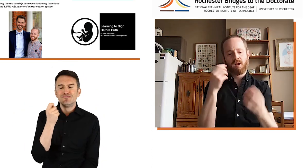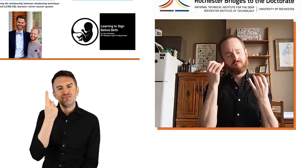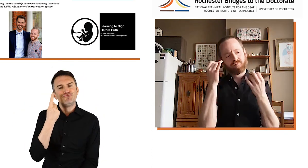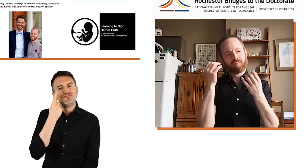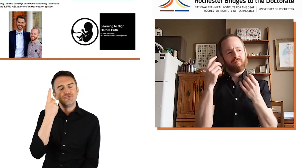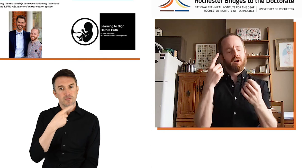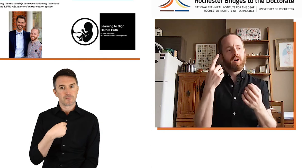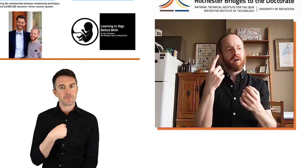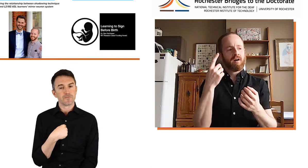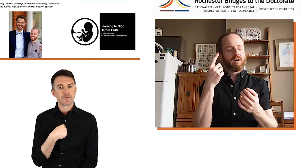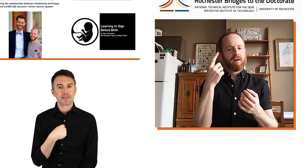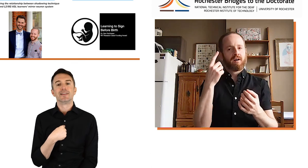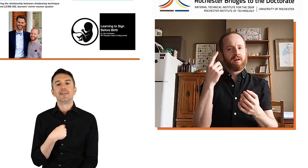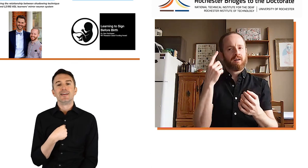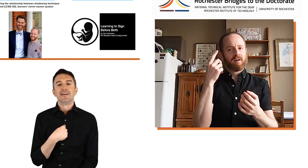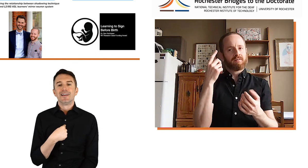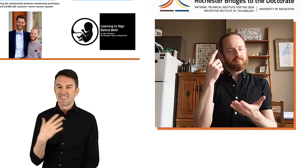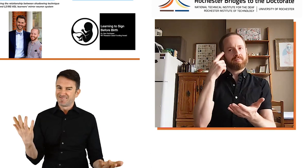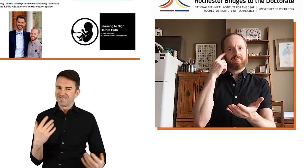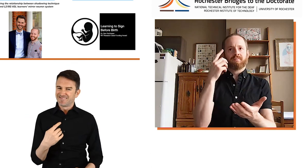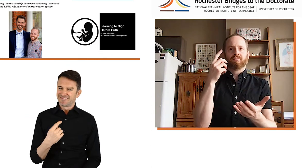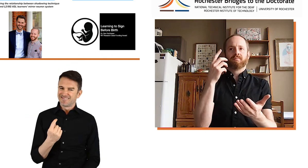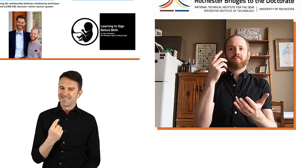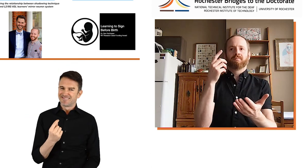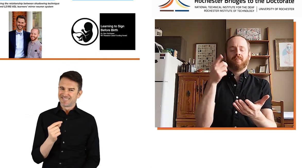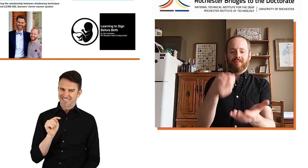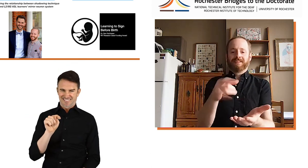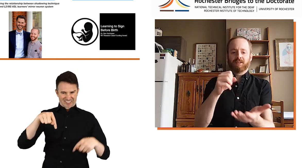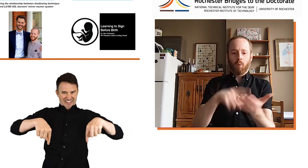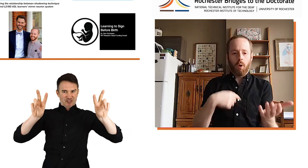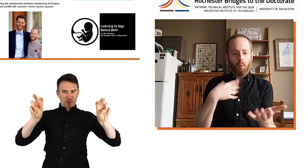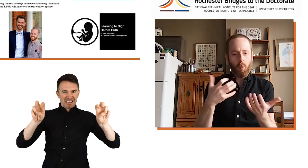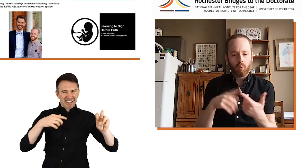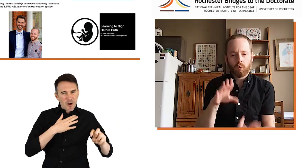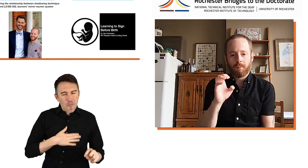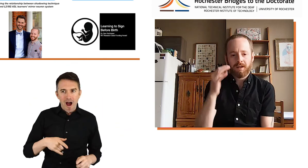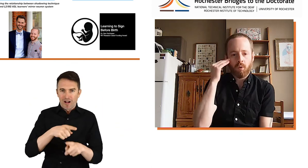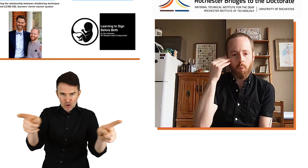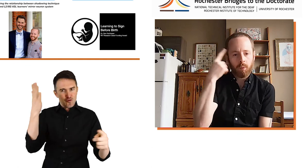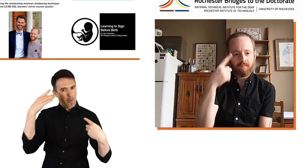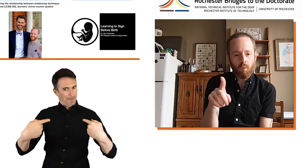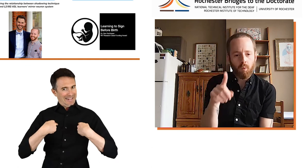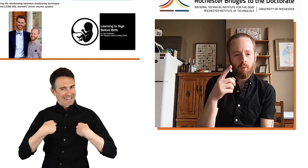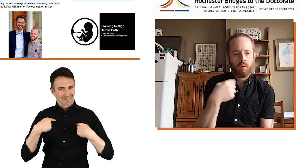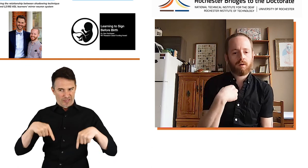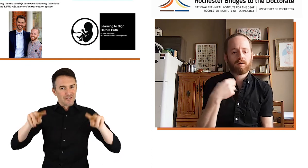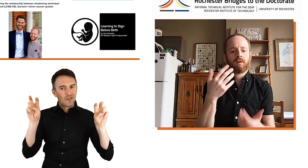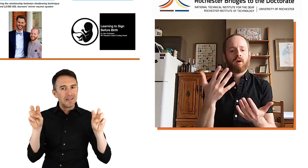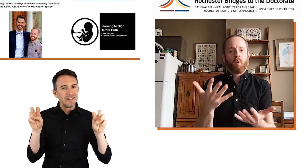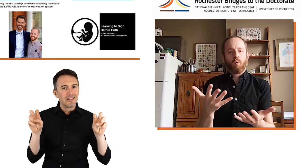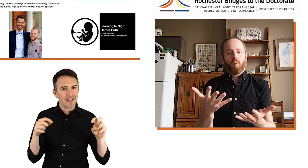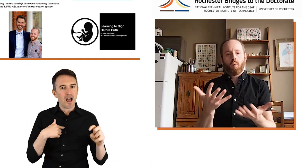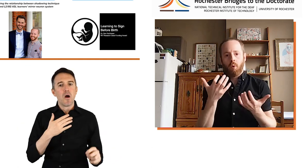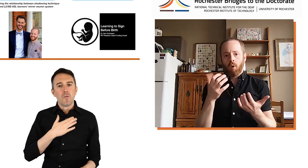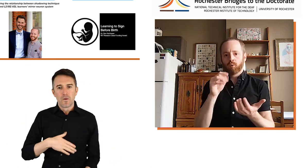So since that conversation, I've been thinking about that question, and this that I just explained is what I want to